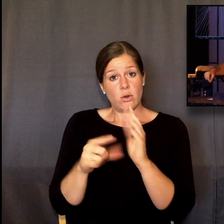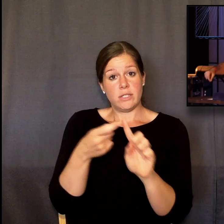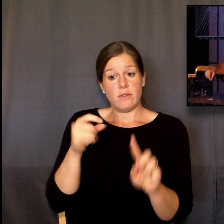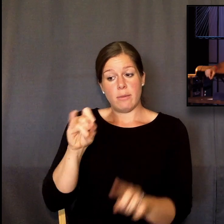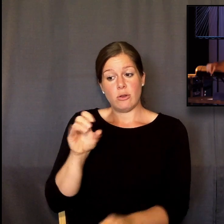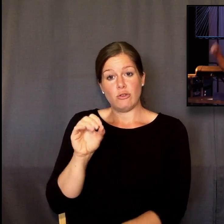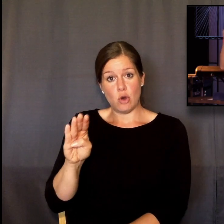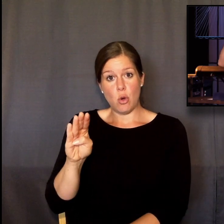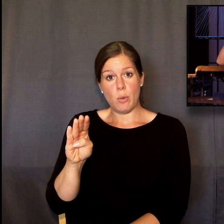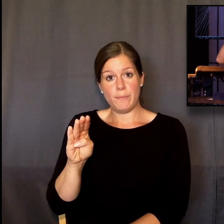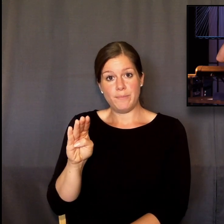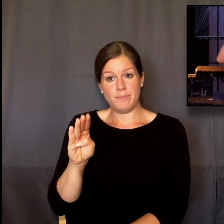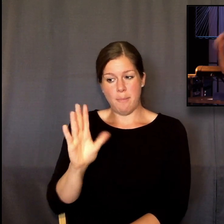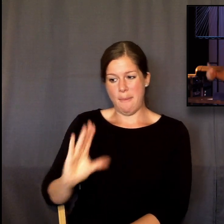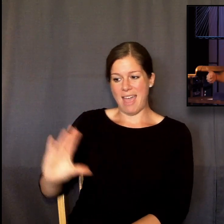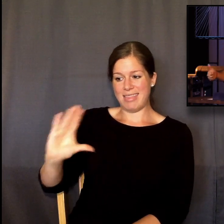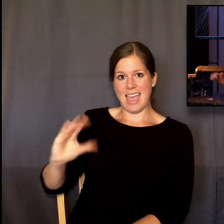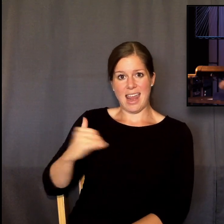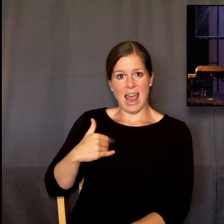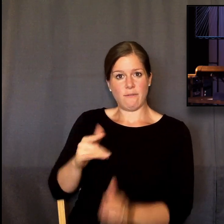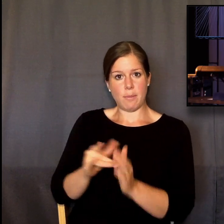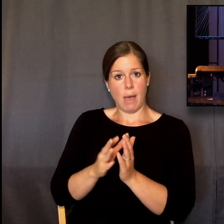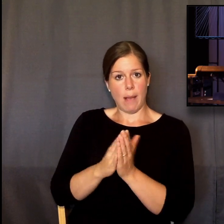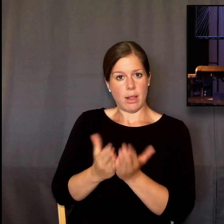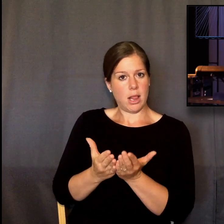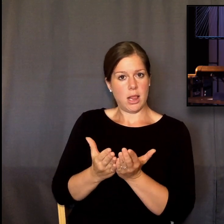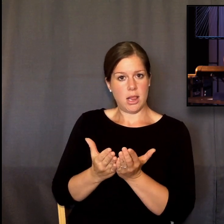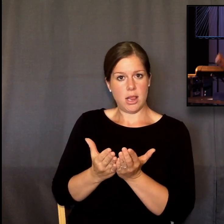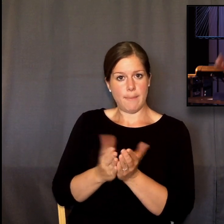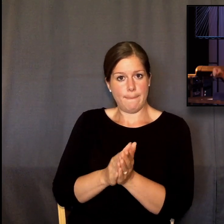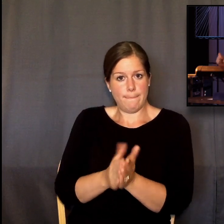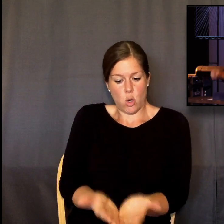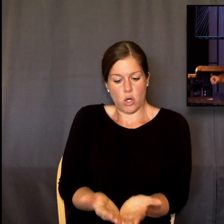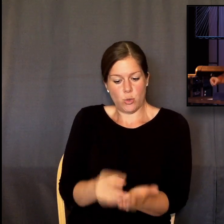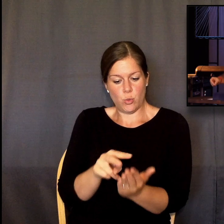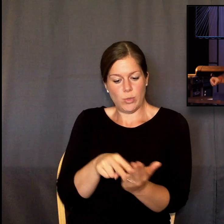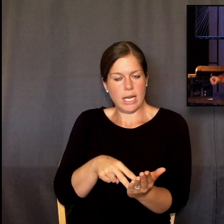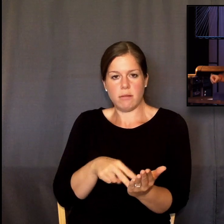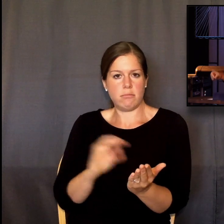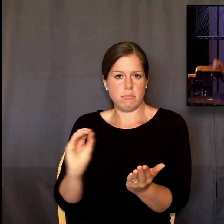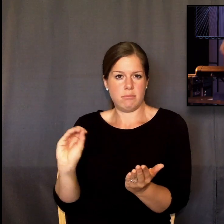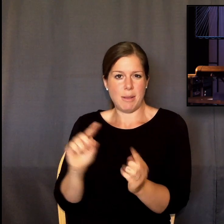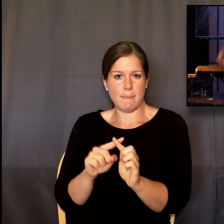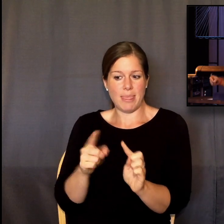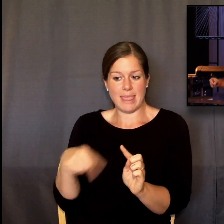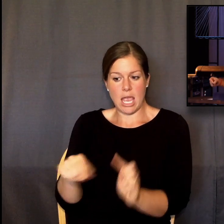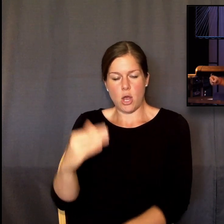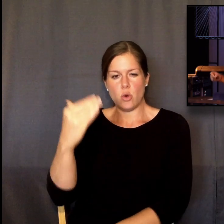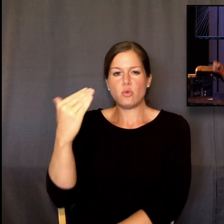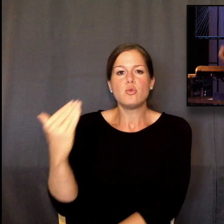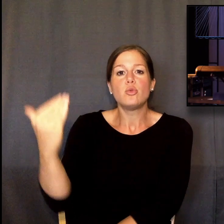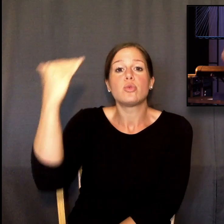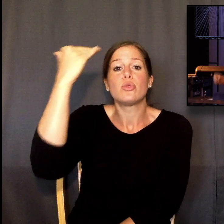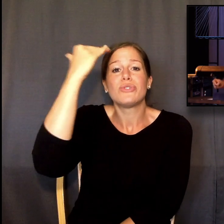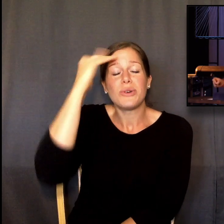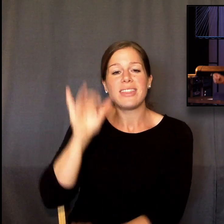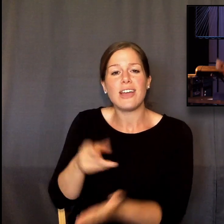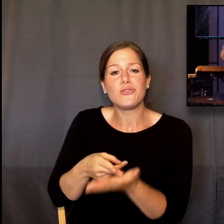Job, listen, who did not have any book of the Bible, but knew that truth, that nothing can